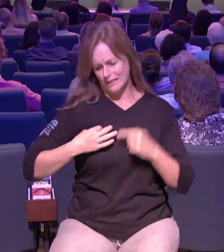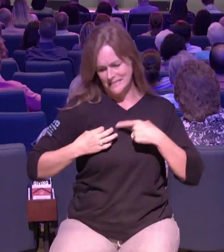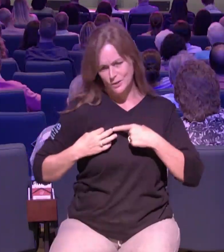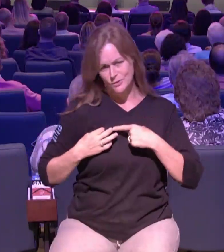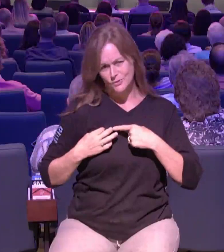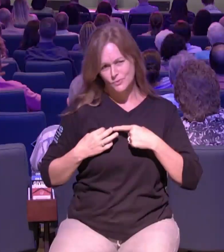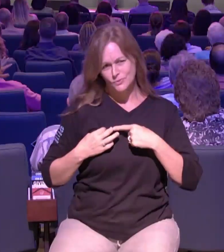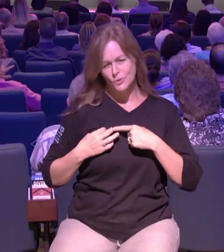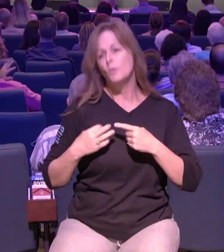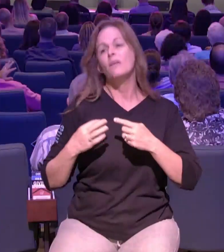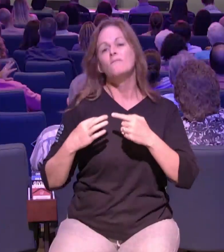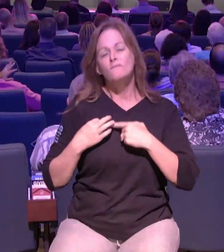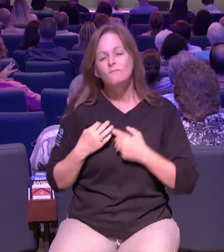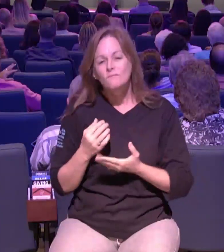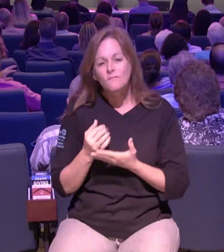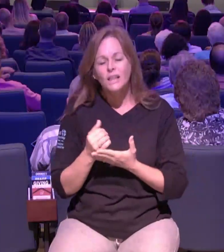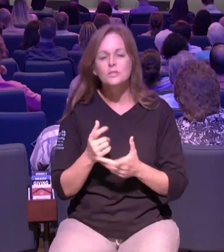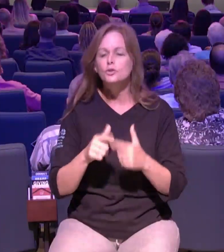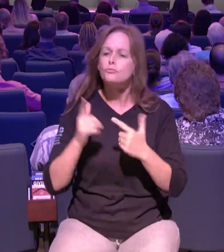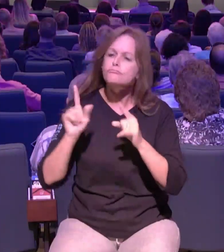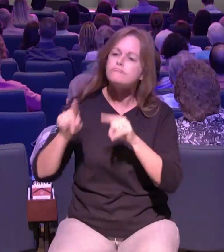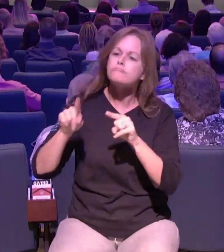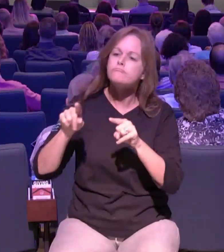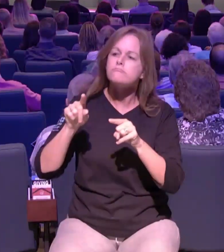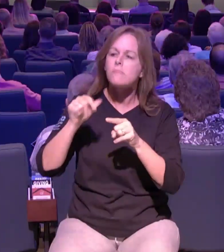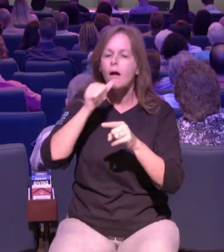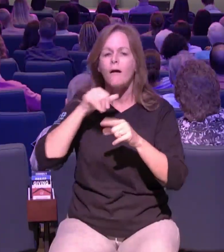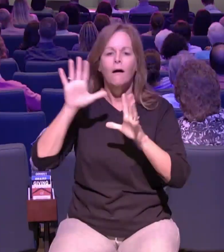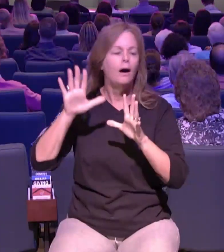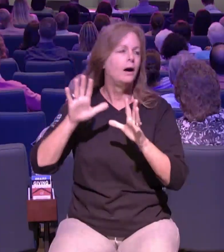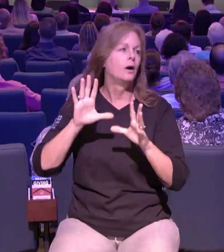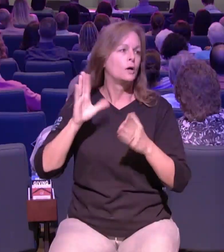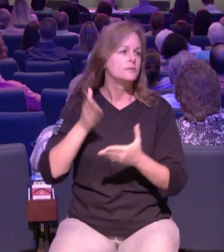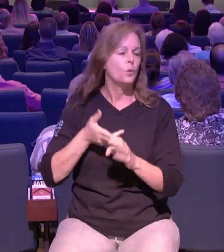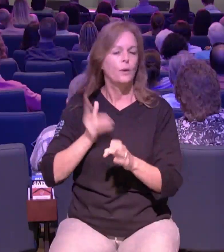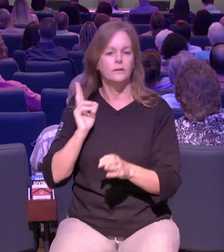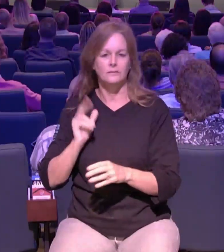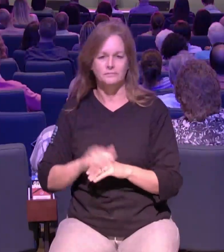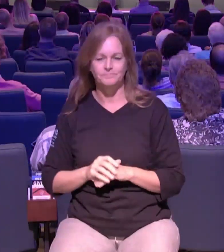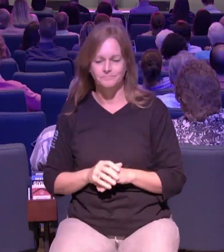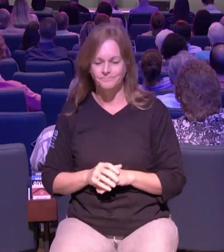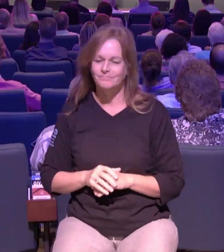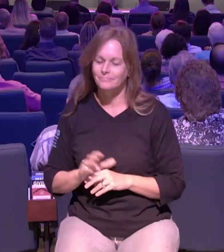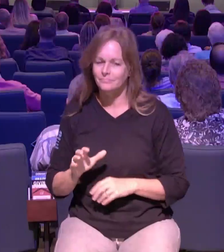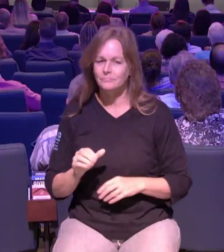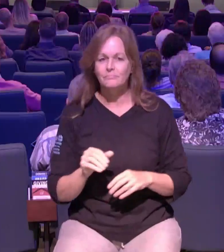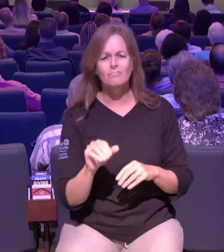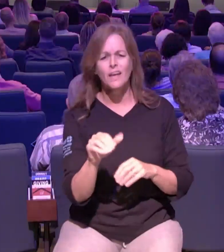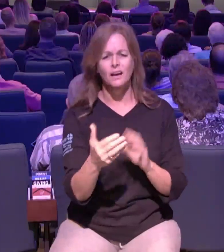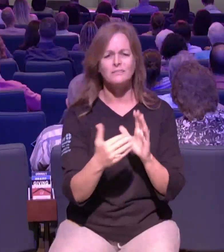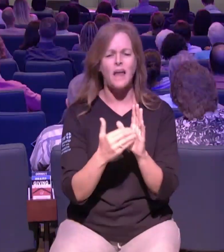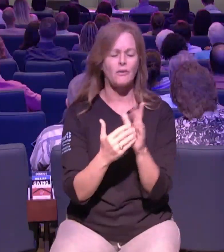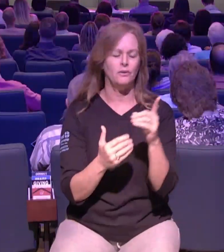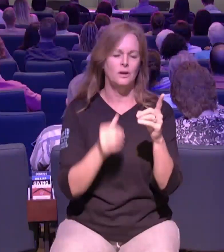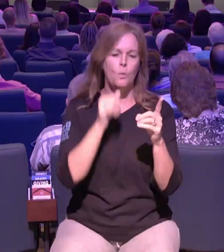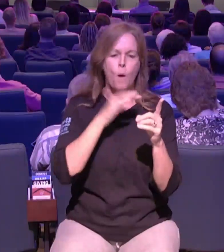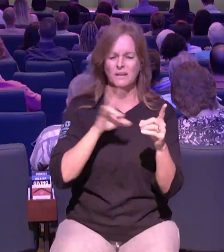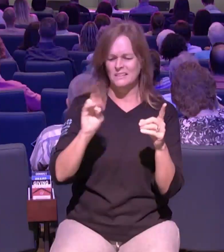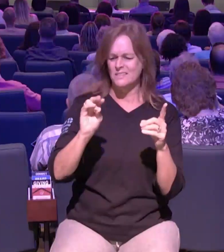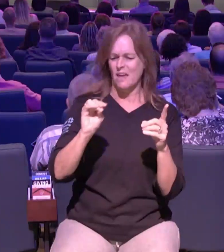you're you're serving your love and i think about um there's a lady named dotty out in our boyden beach campus and she's in her 70s and she works in the nursery and i want you